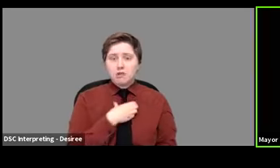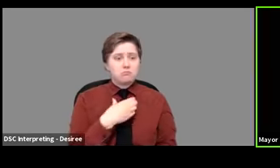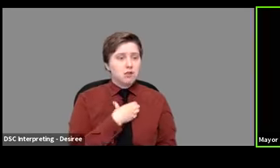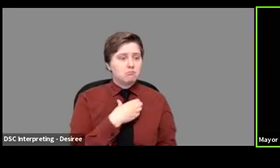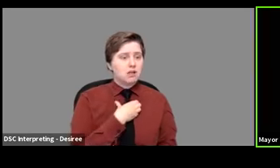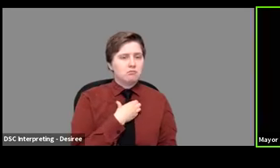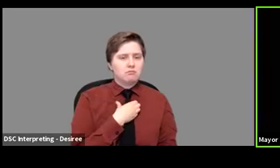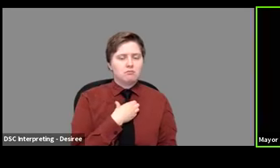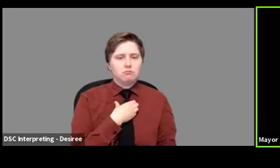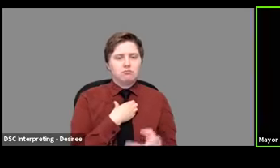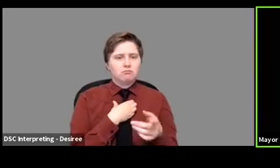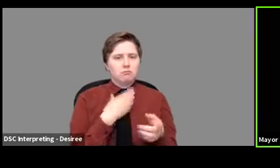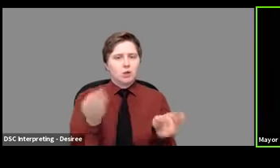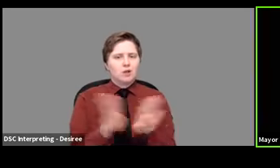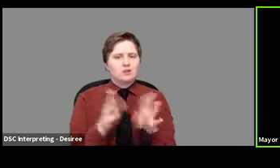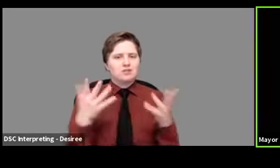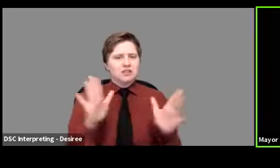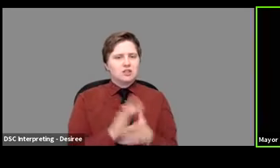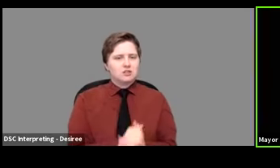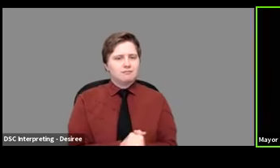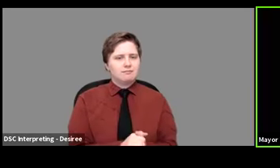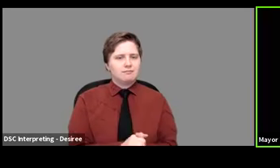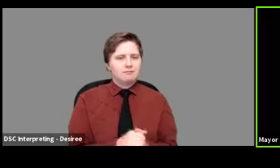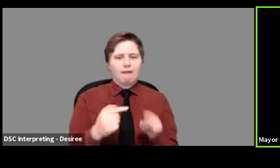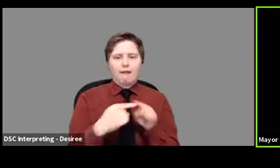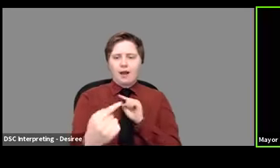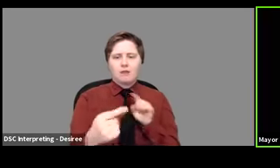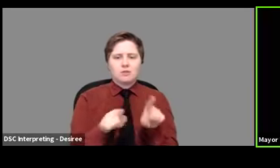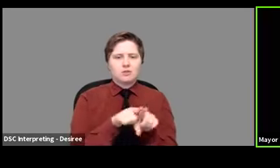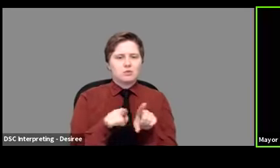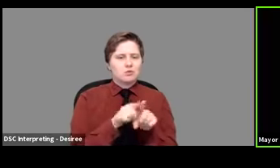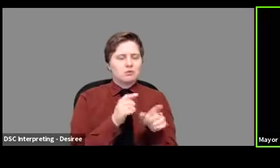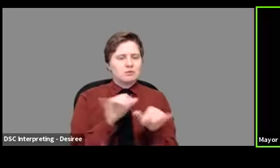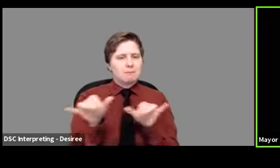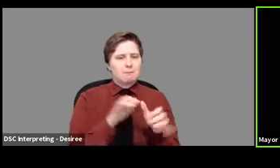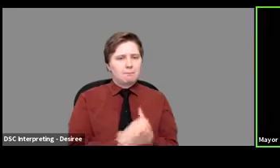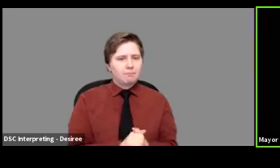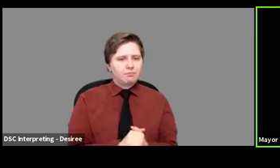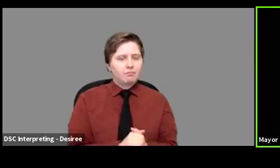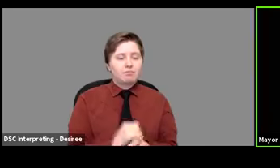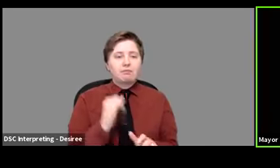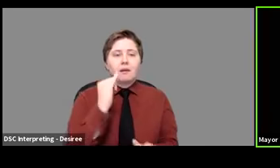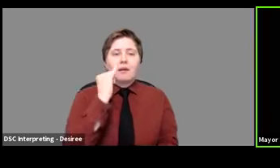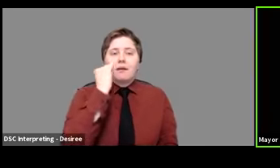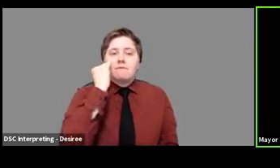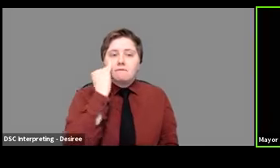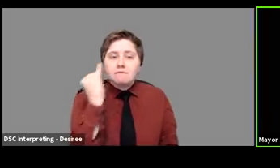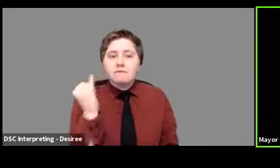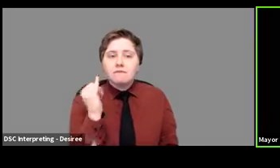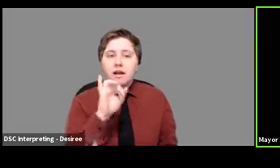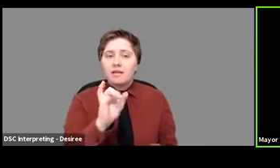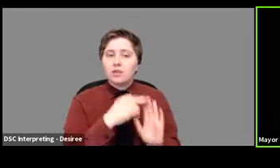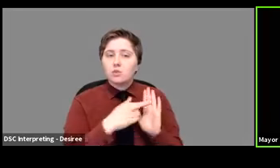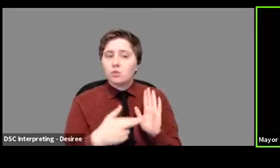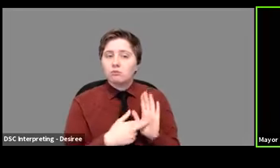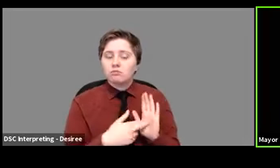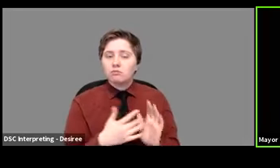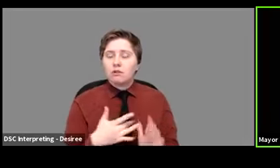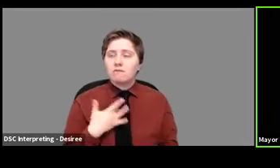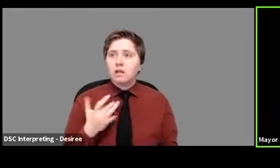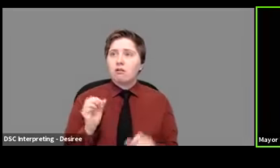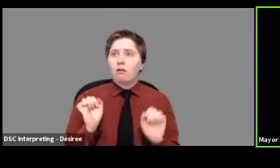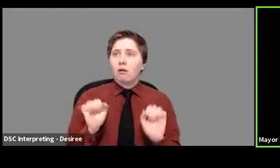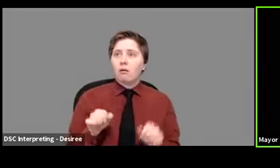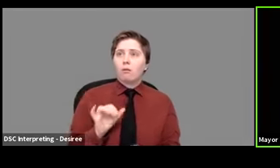they, they did have, they did close. I think the opposite is also true for if that, if that is one of those rules, we get a sense that,